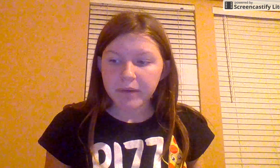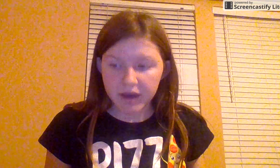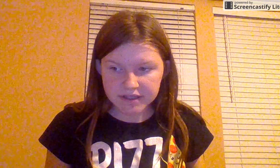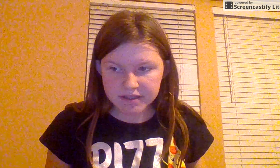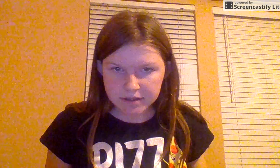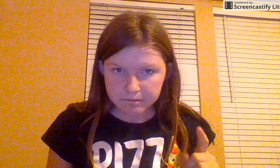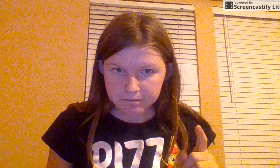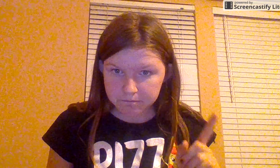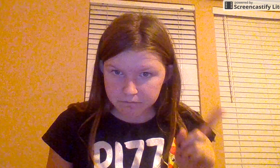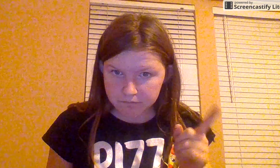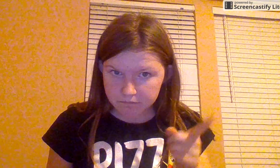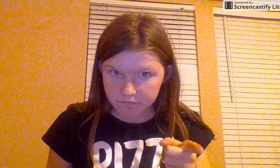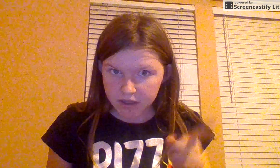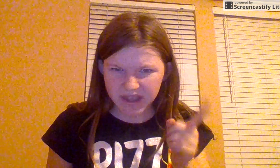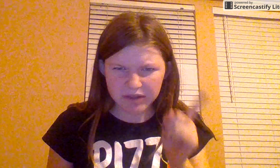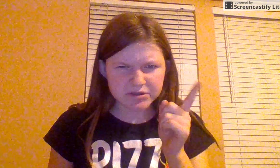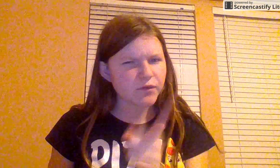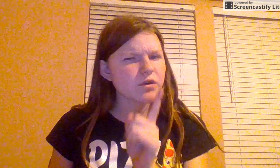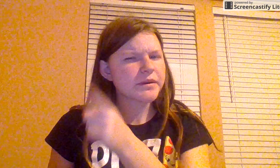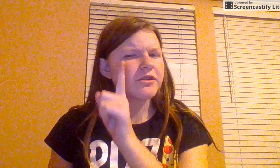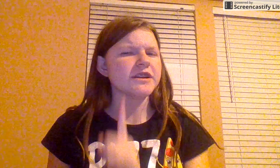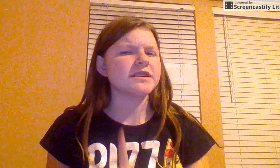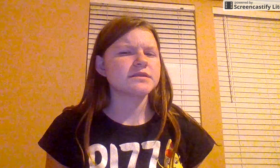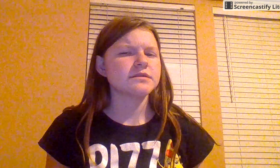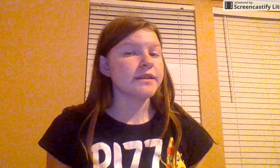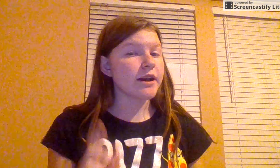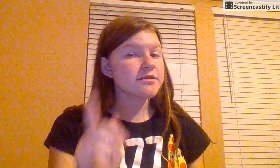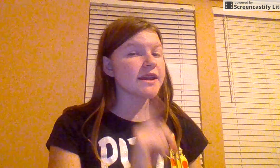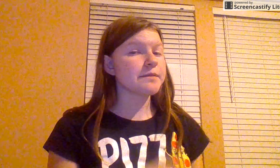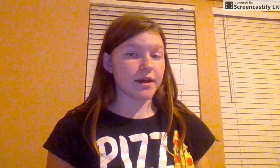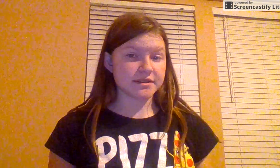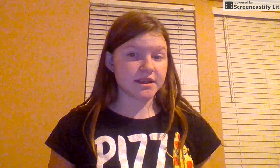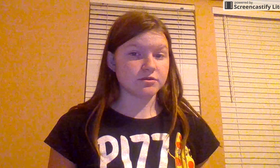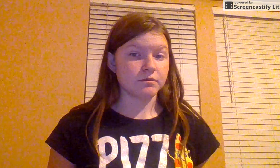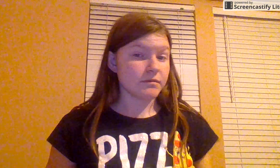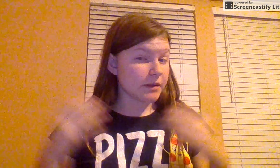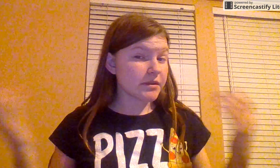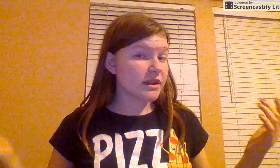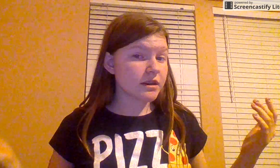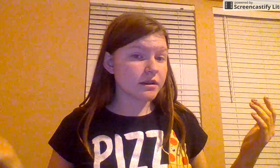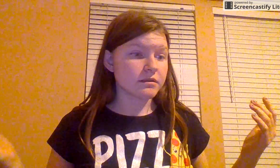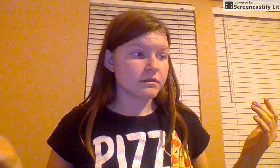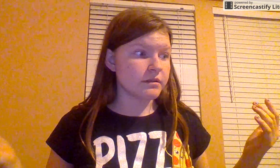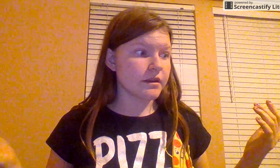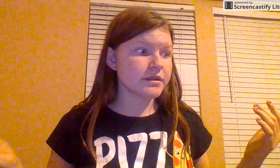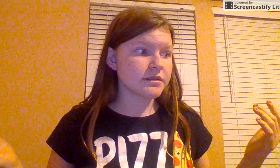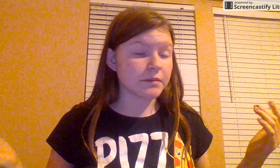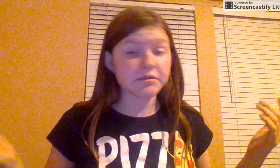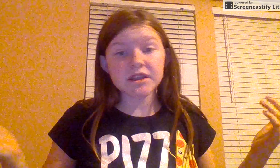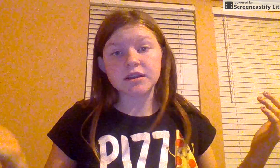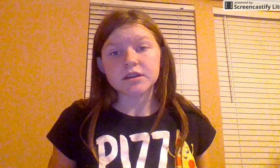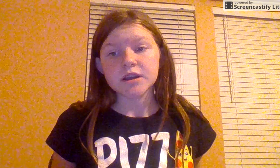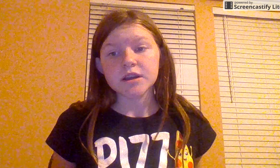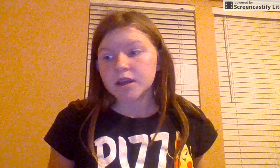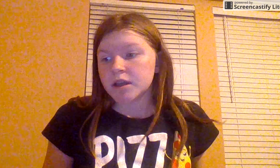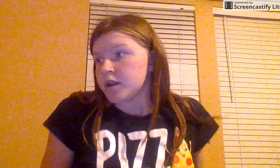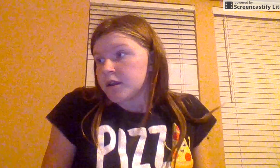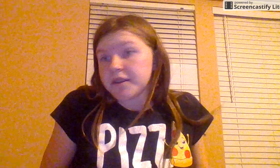but, that was four periods. Now it's the eight block schedule. I mean, nothing, I mean, the